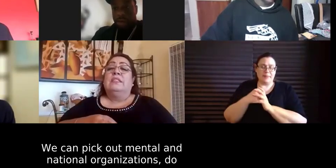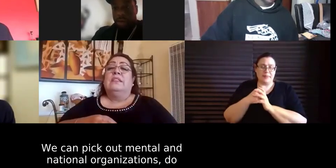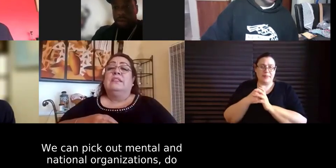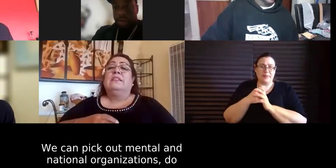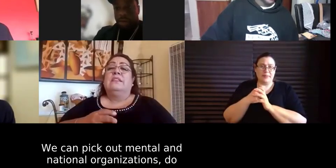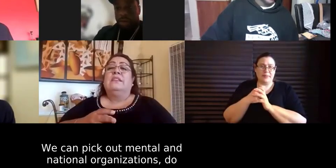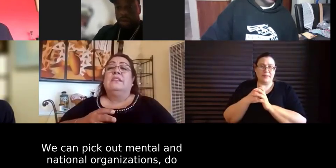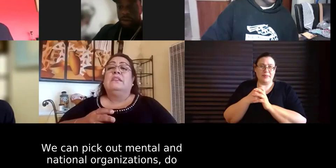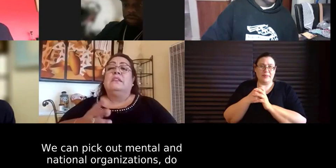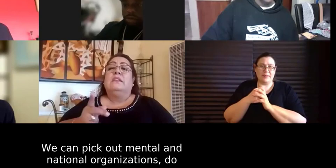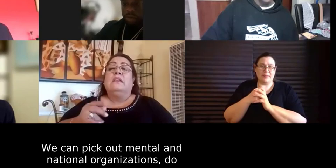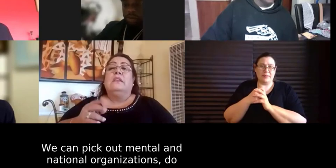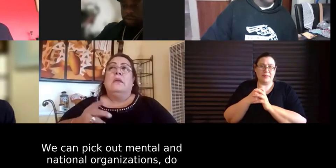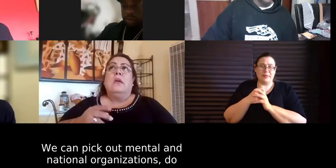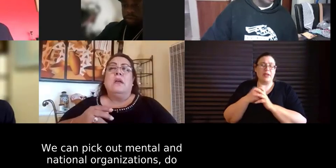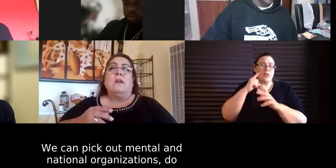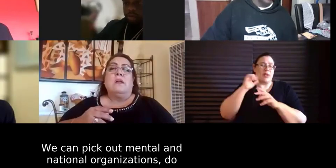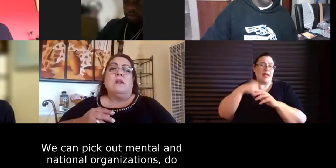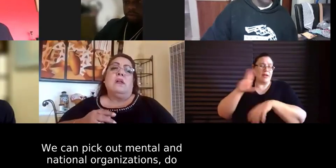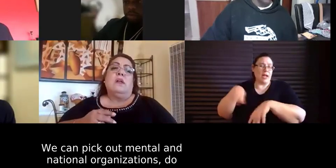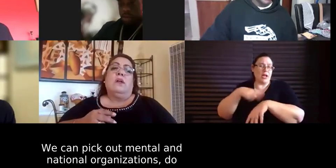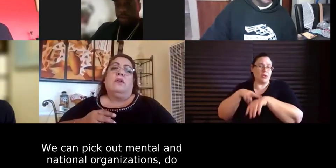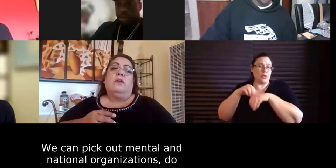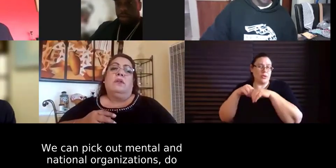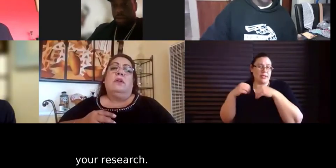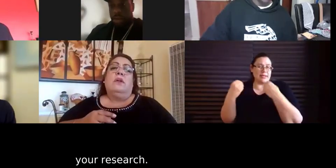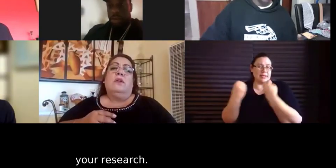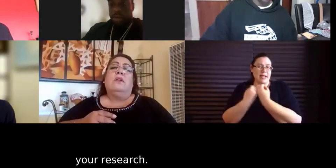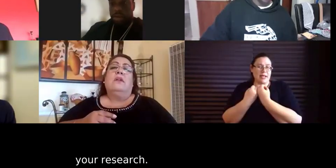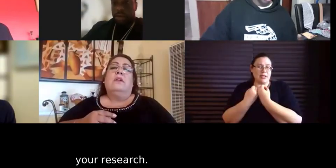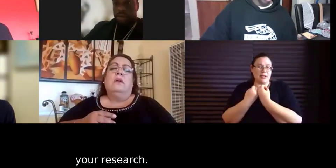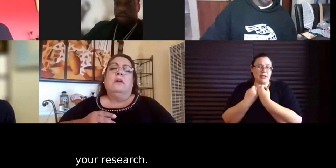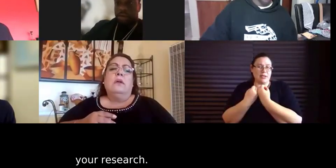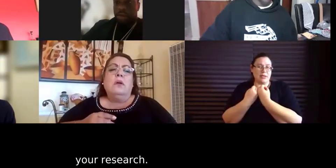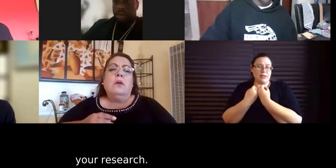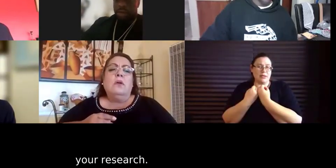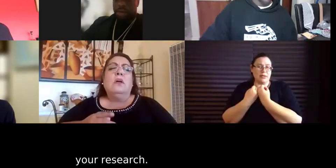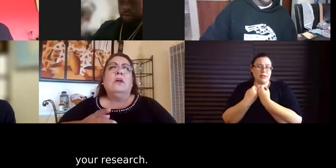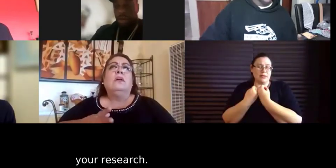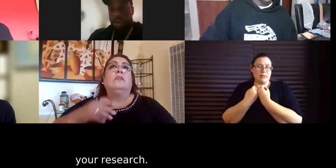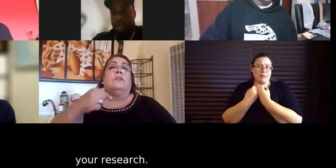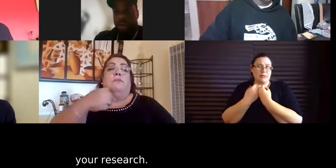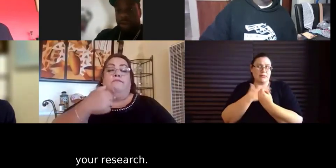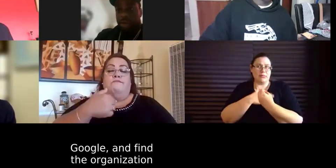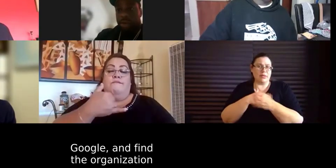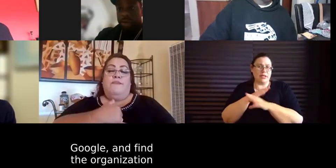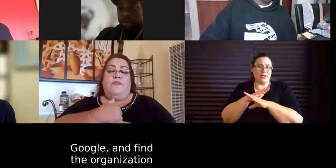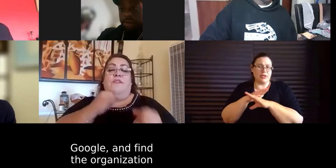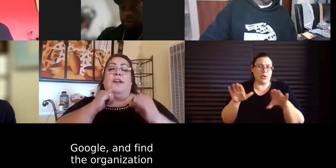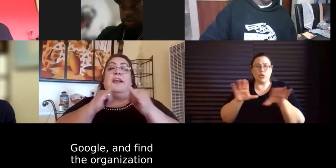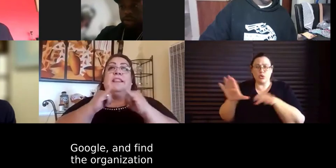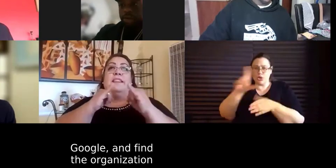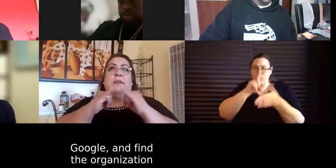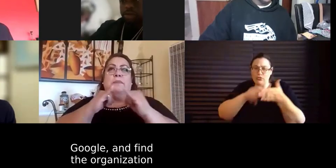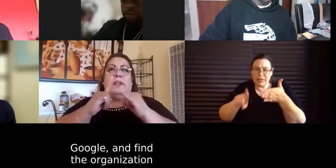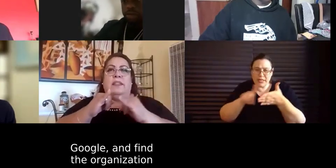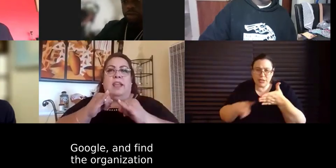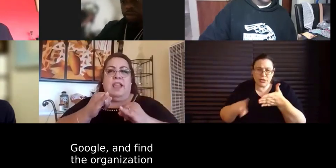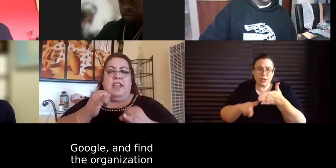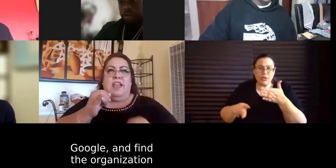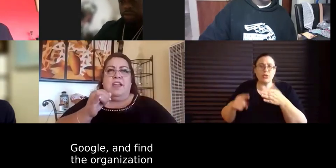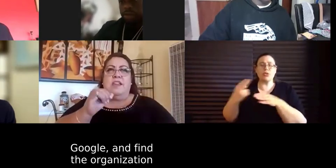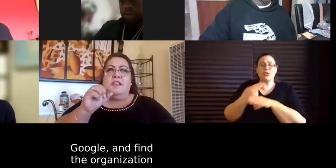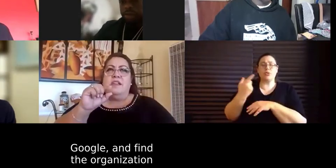national organization please don't you know do your research google and